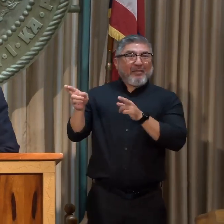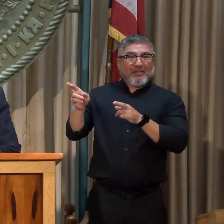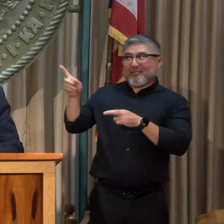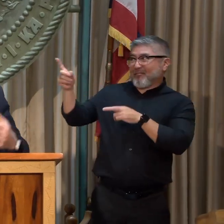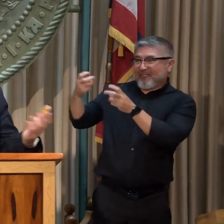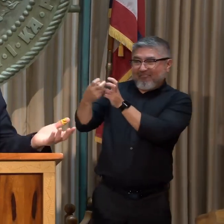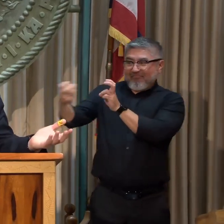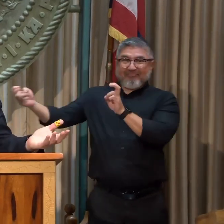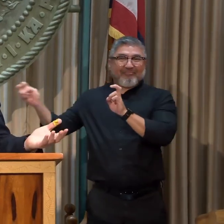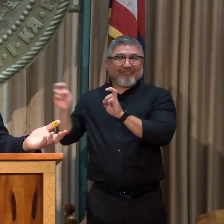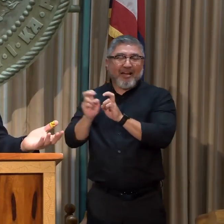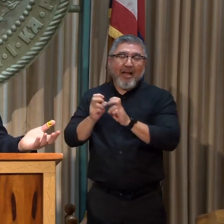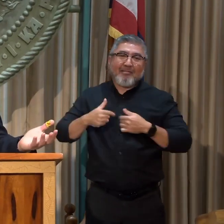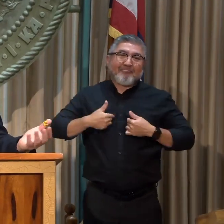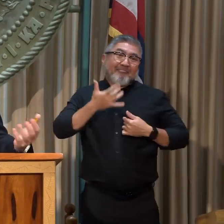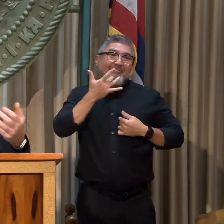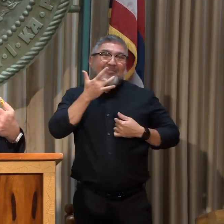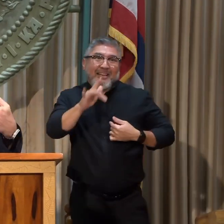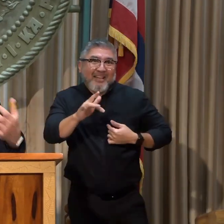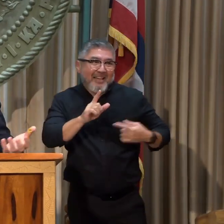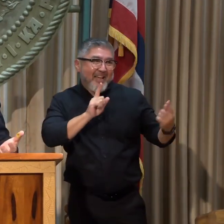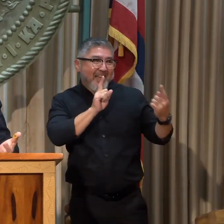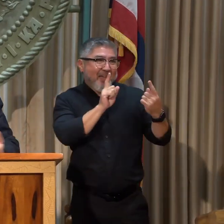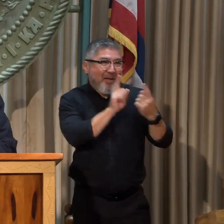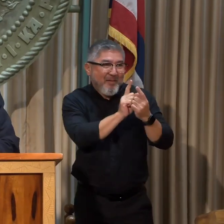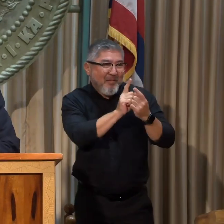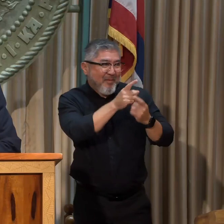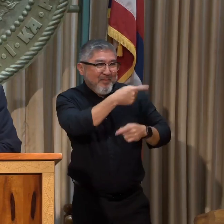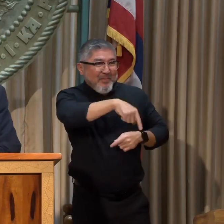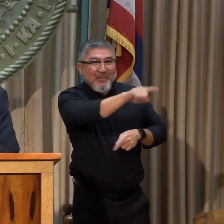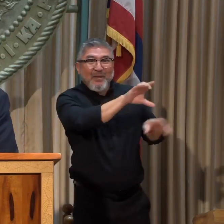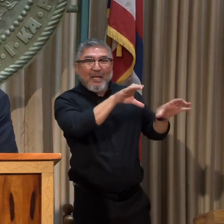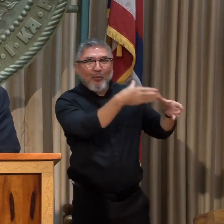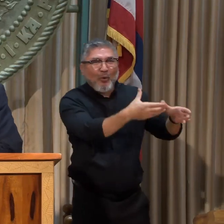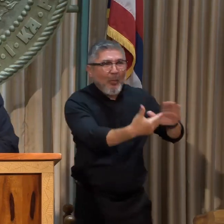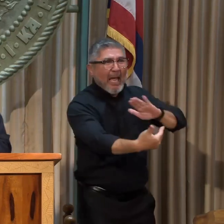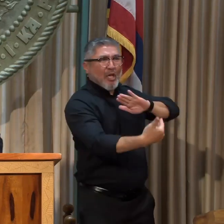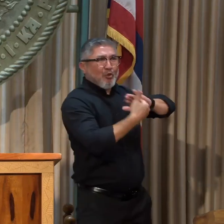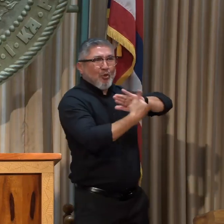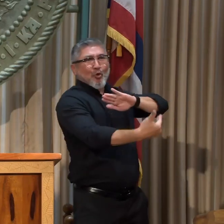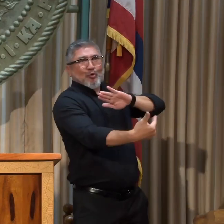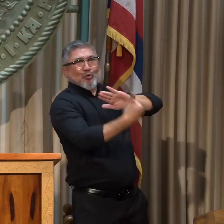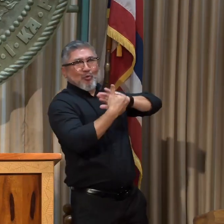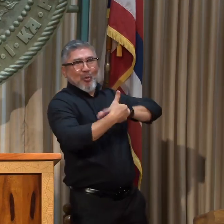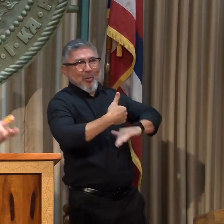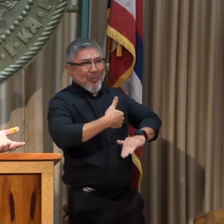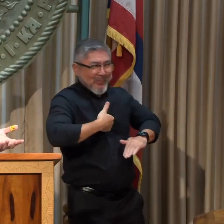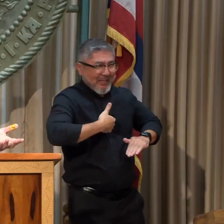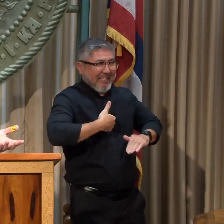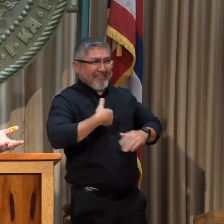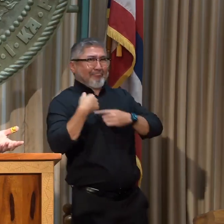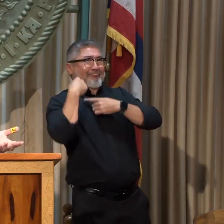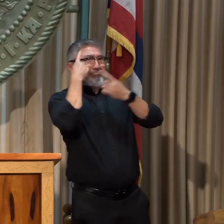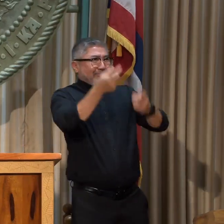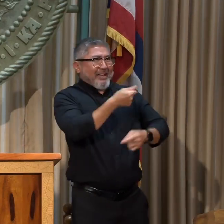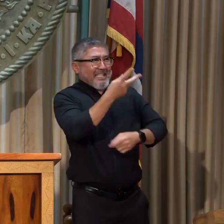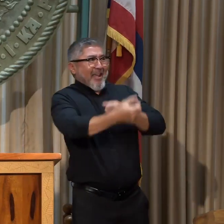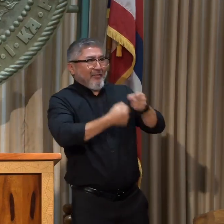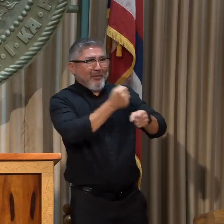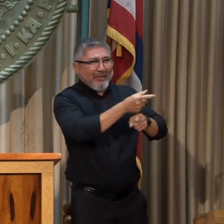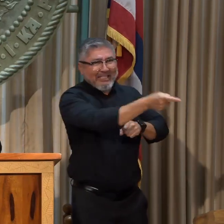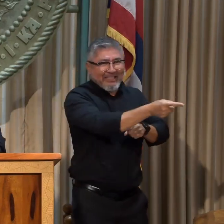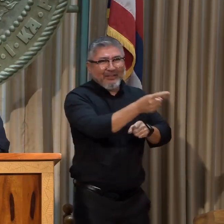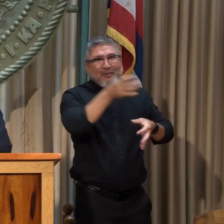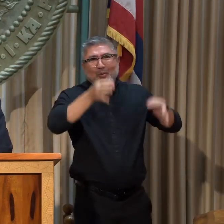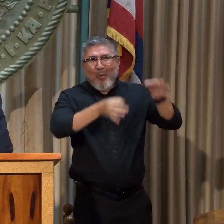the very group that has been suing the crap out of me for the better part of the last couple years. Thank you for that, all right?